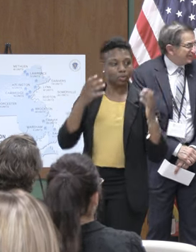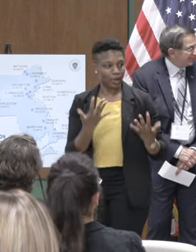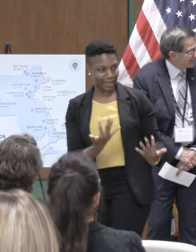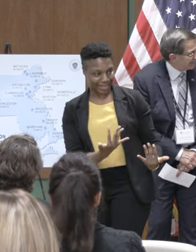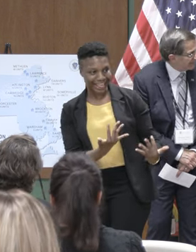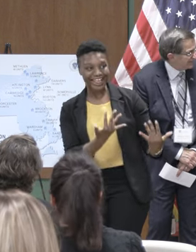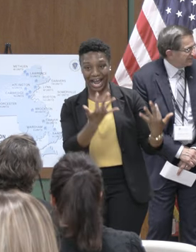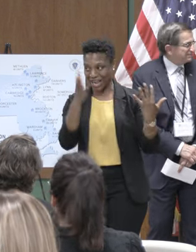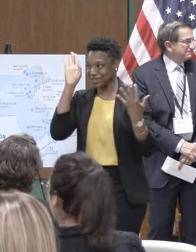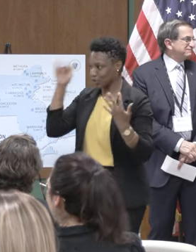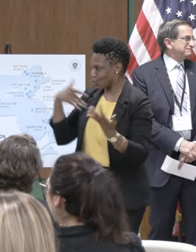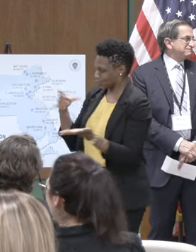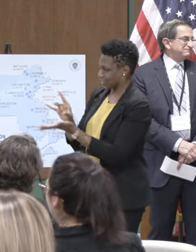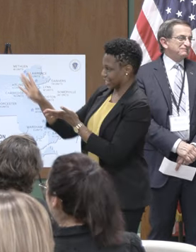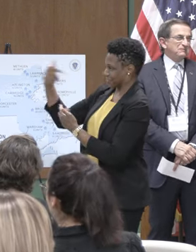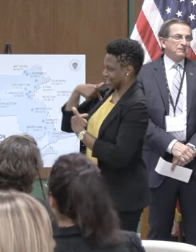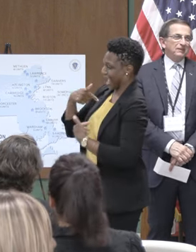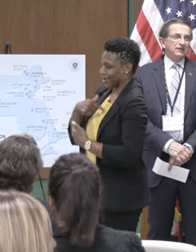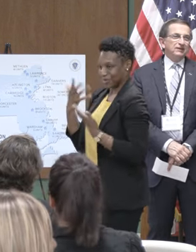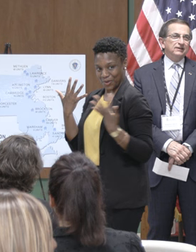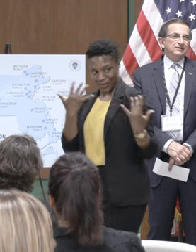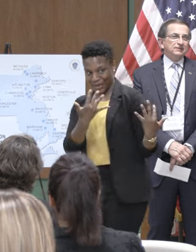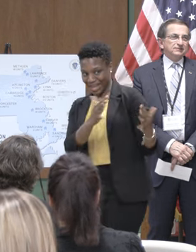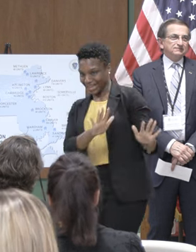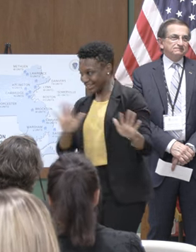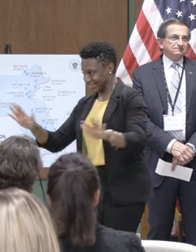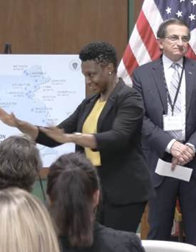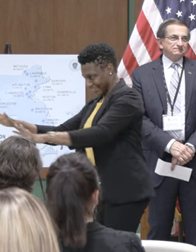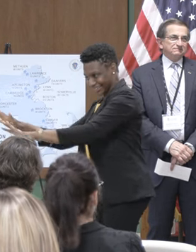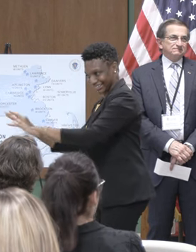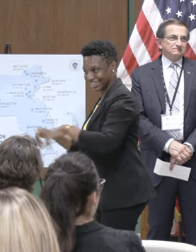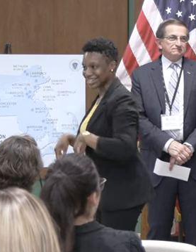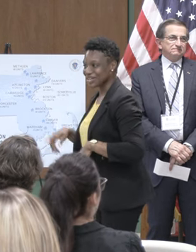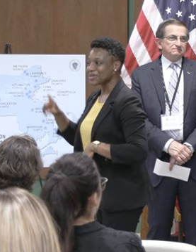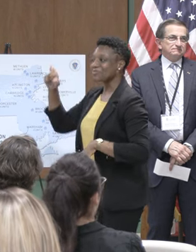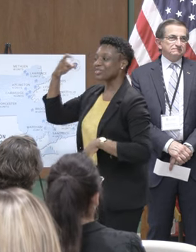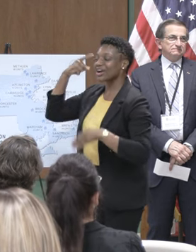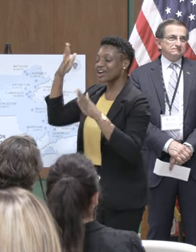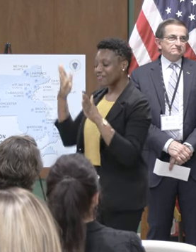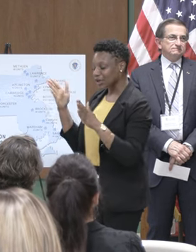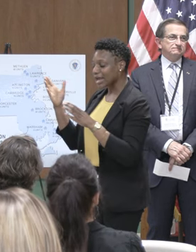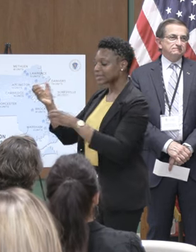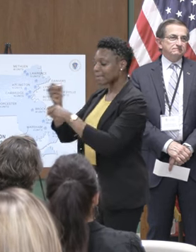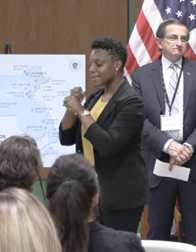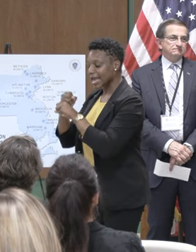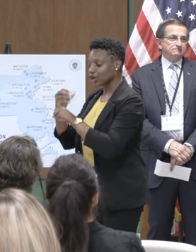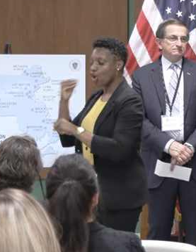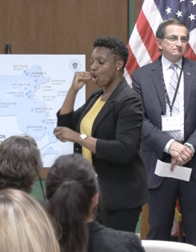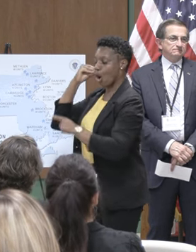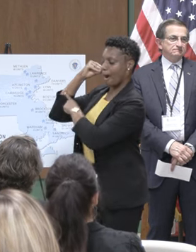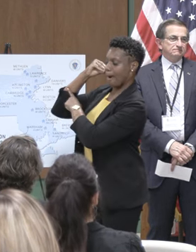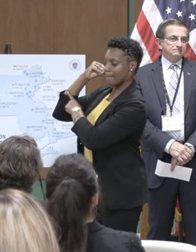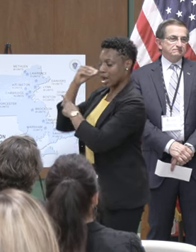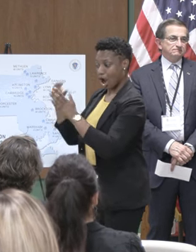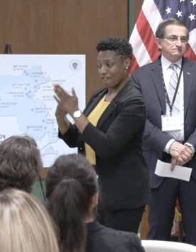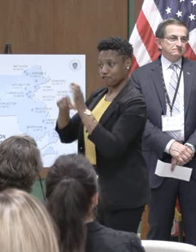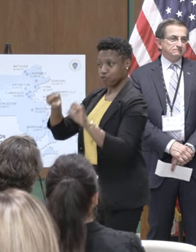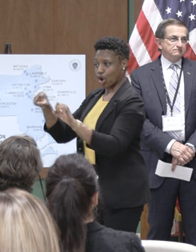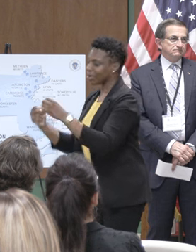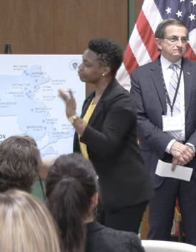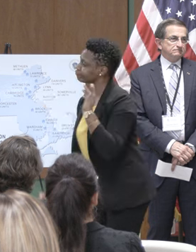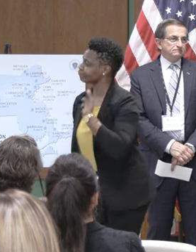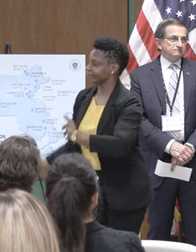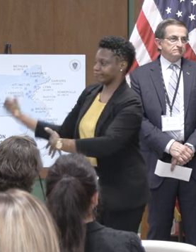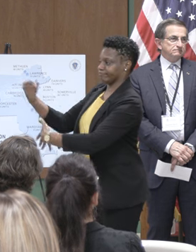what you are you want to get me out of here let me get one more thing the governor has made housing affordability a top priority in her